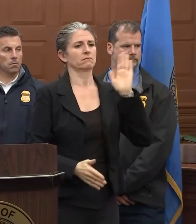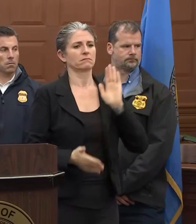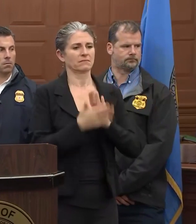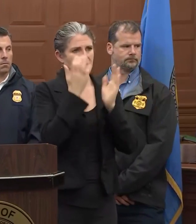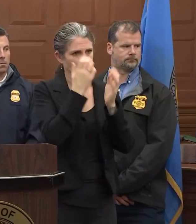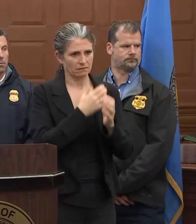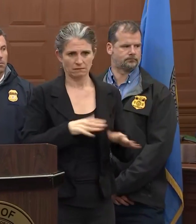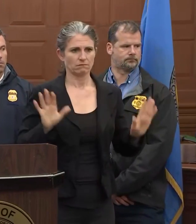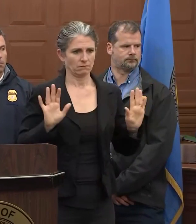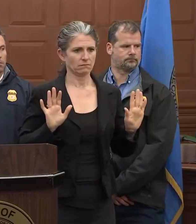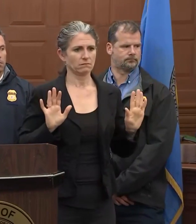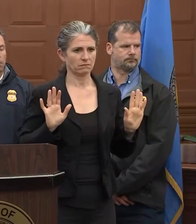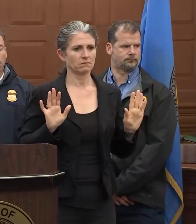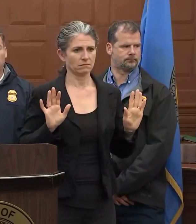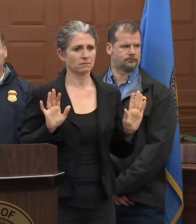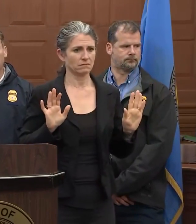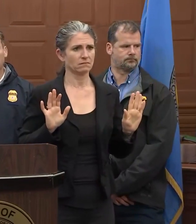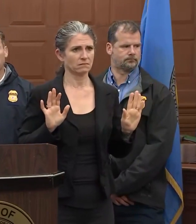news?